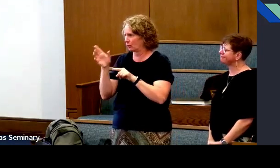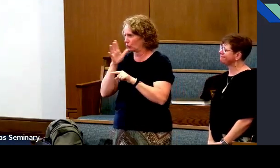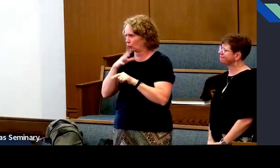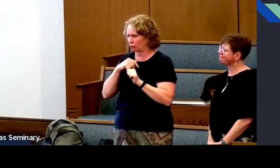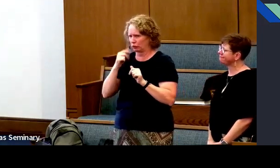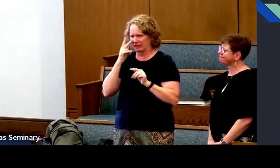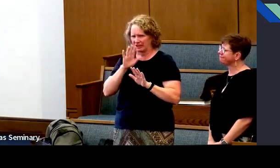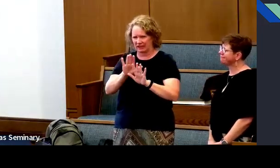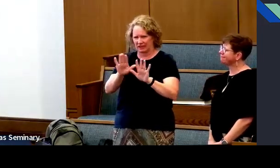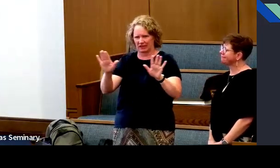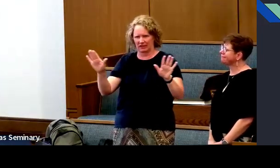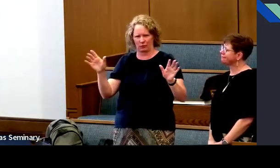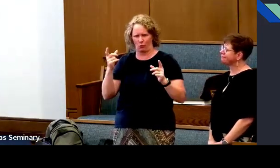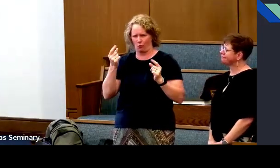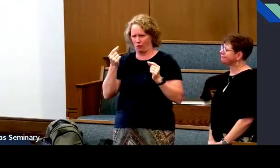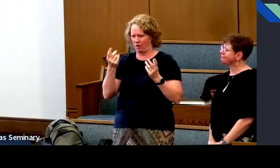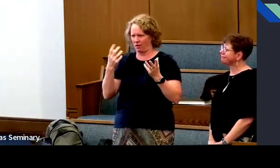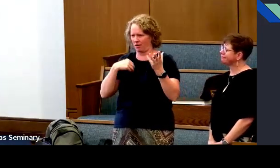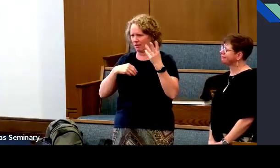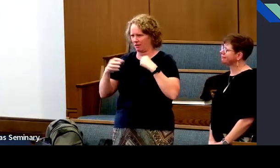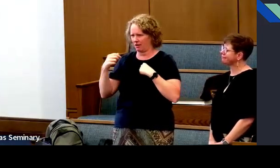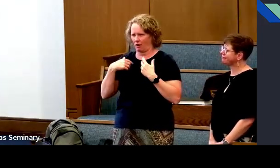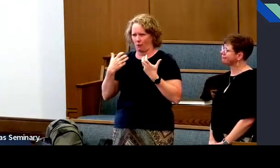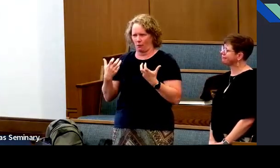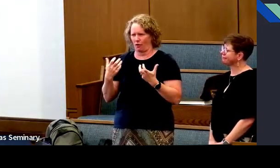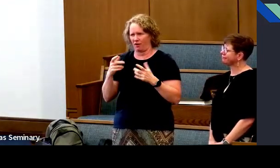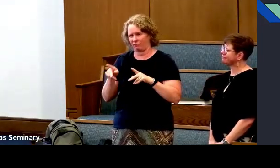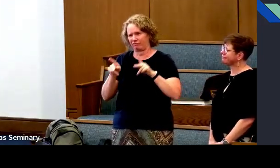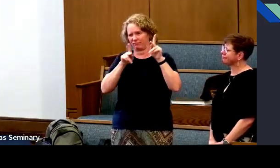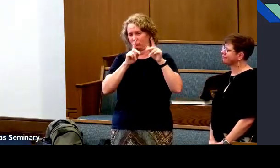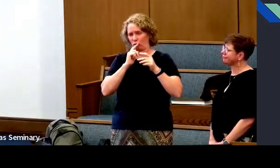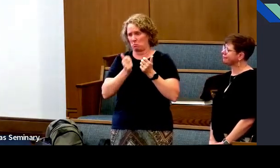Heavenly Father's characteristics, but we have a Heavenly Mother as well.